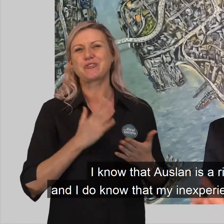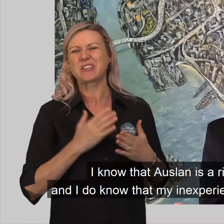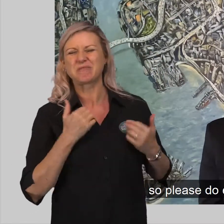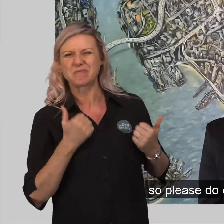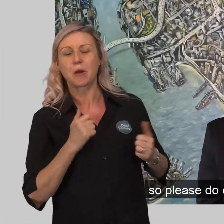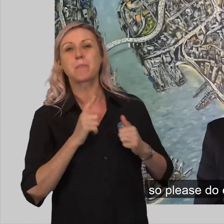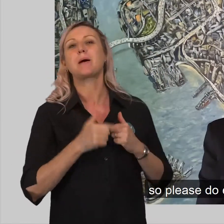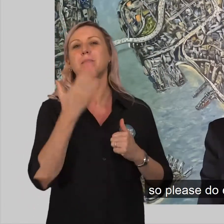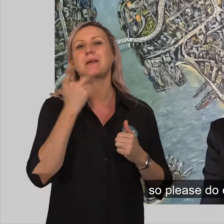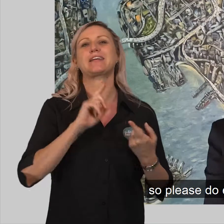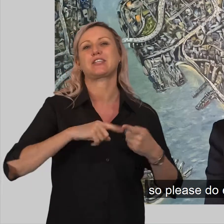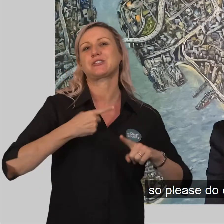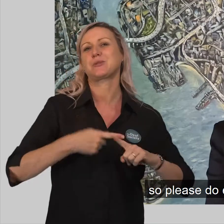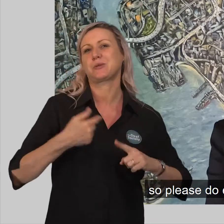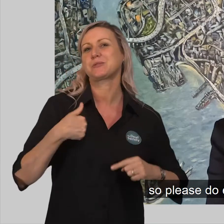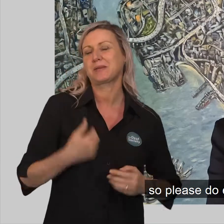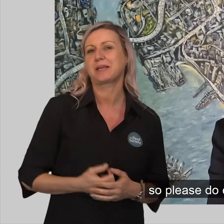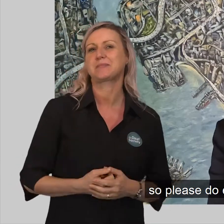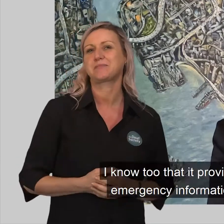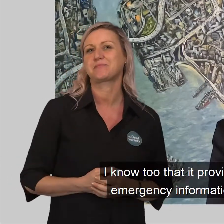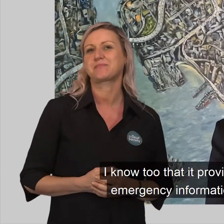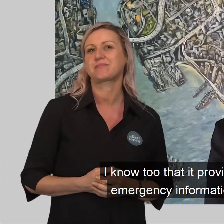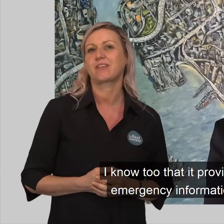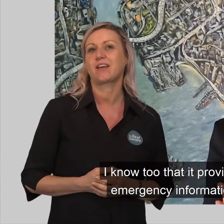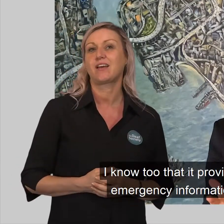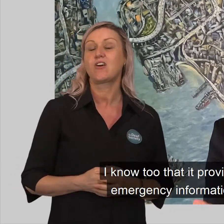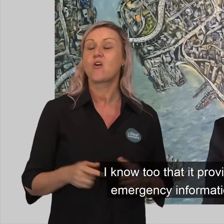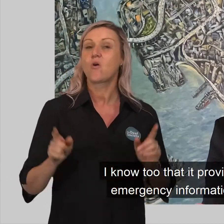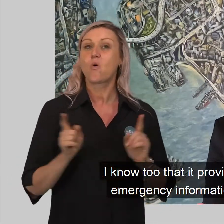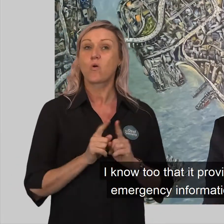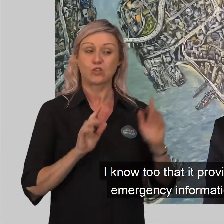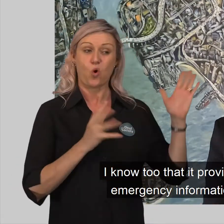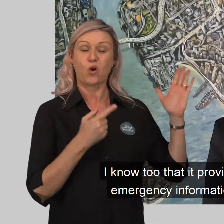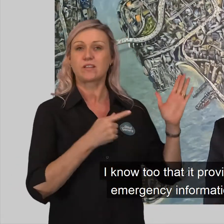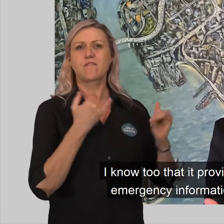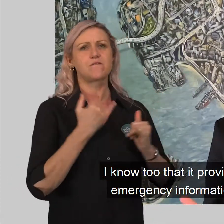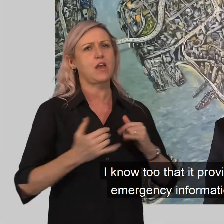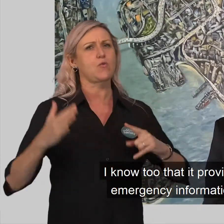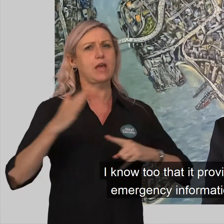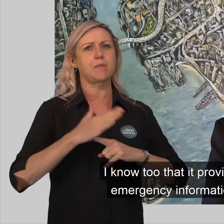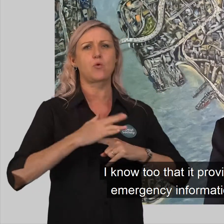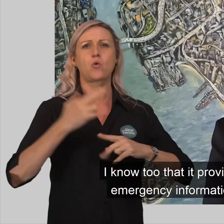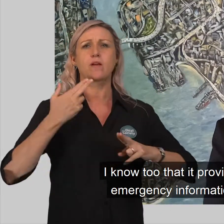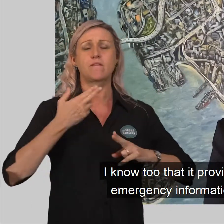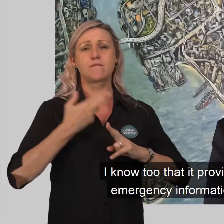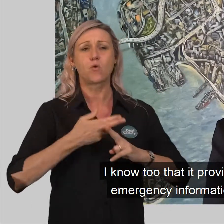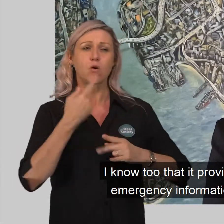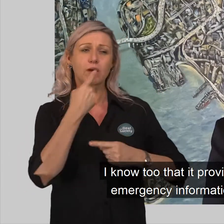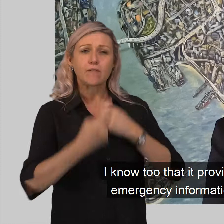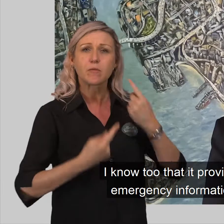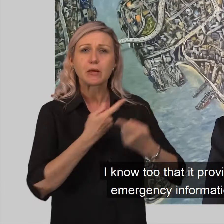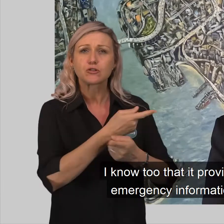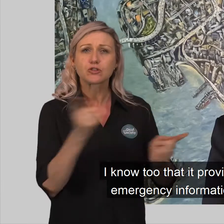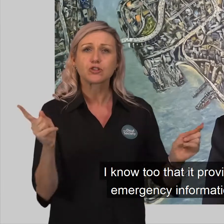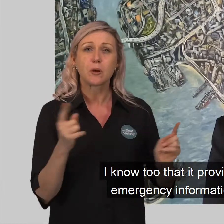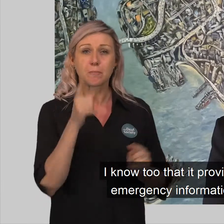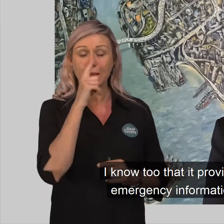so please do excuse me for that. I know too that it provides an essential source of emergency information for our Deaf